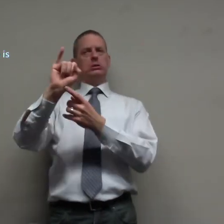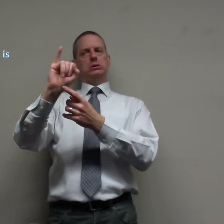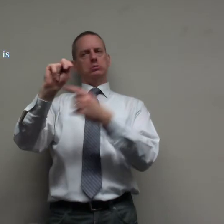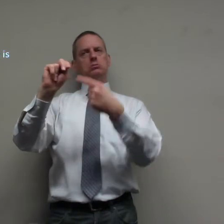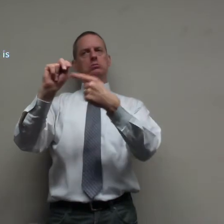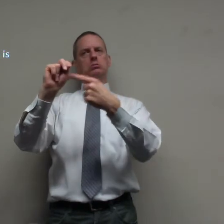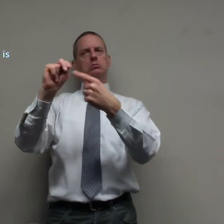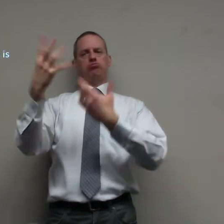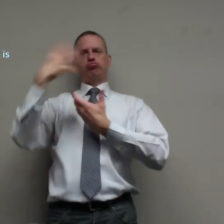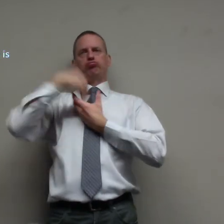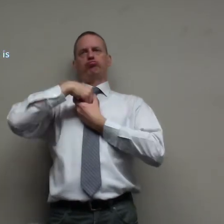because it's sin